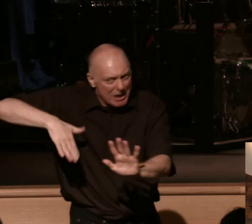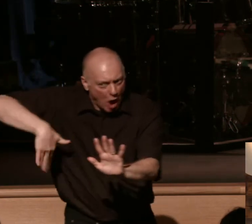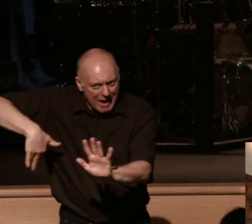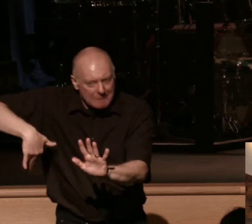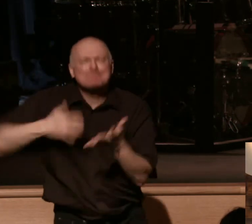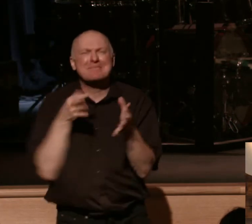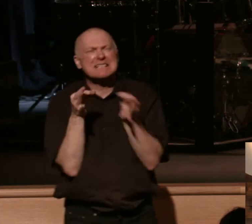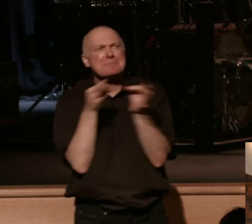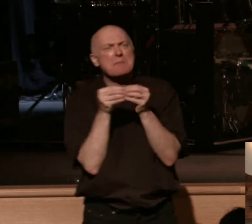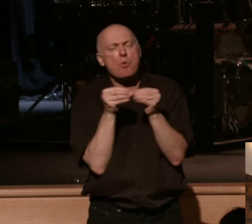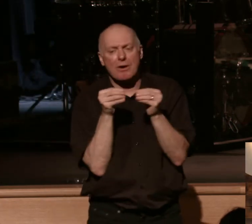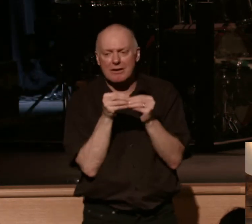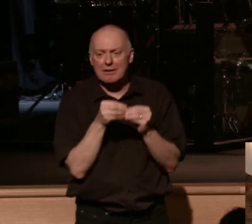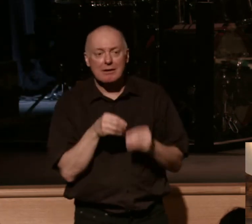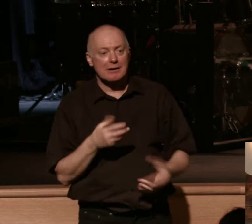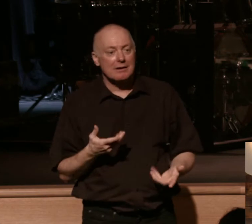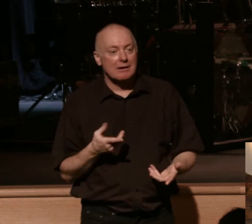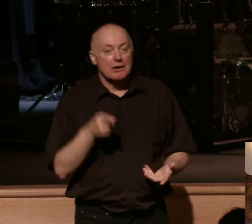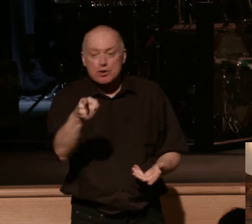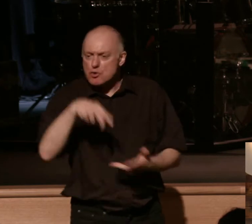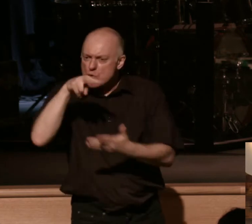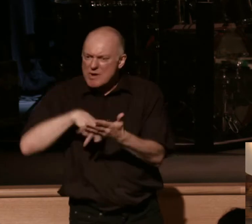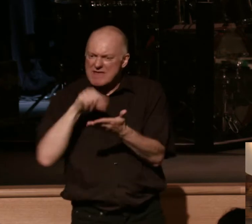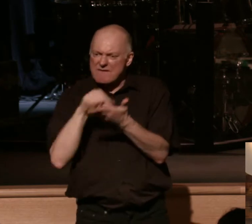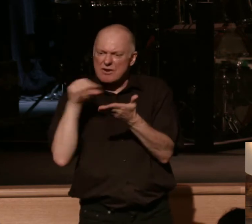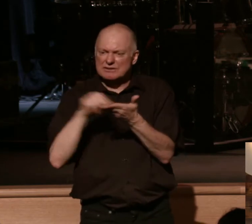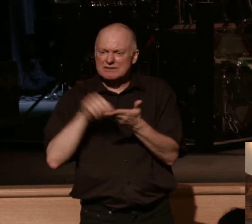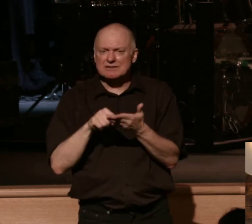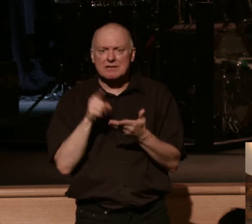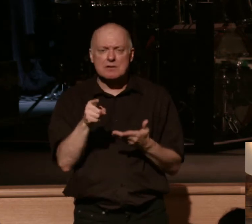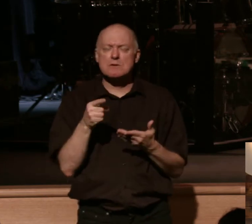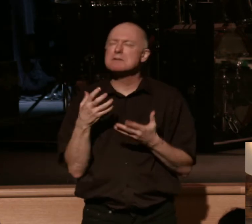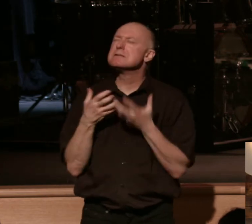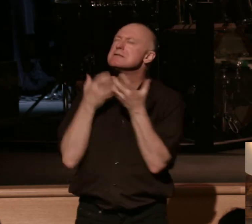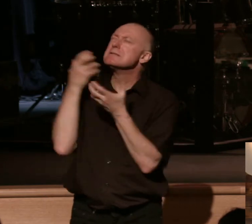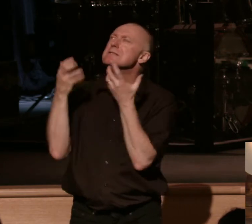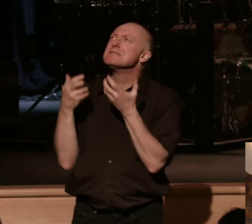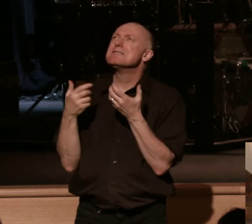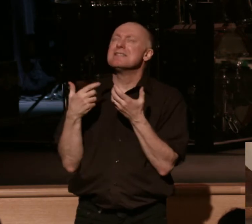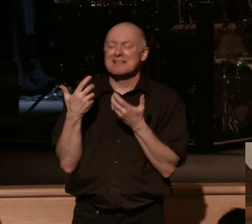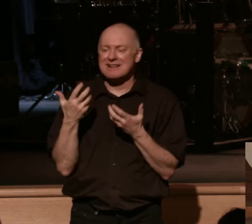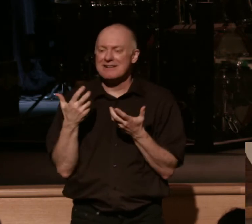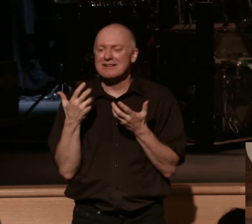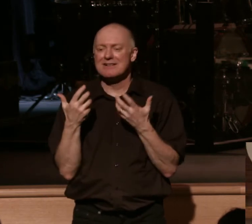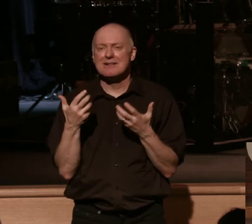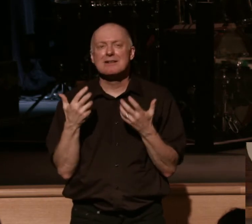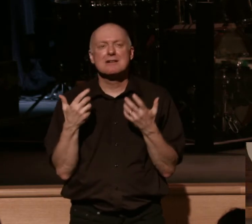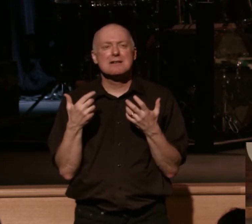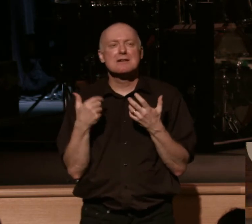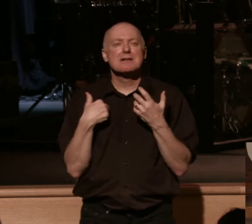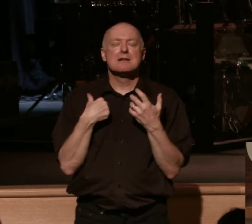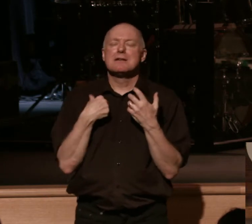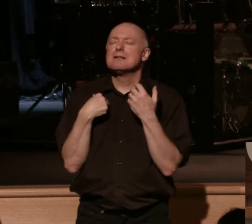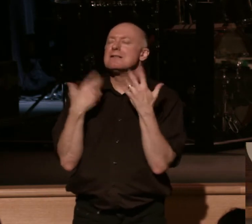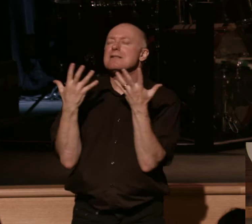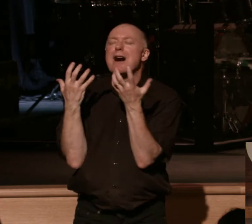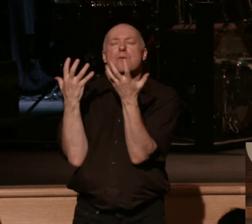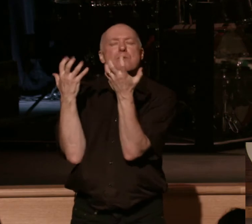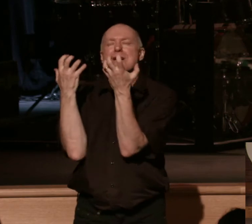more. If you're like me, you read these verses and you groan as you read about groaning because you say it's so right. It's so